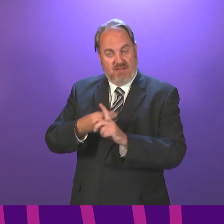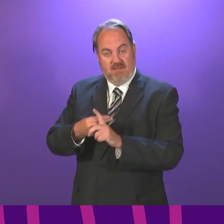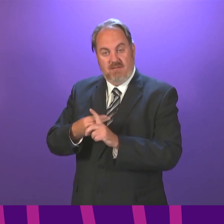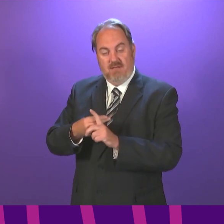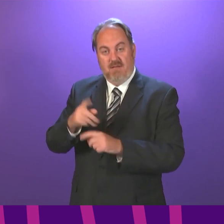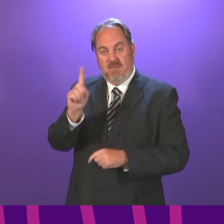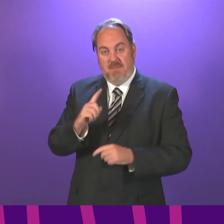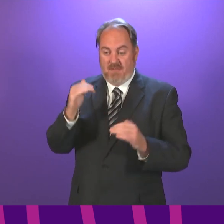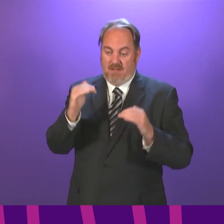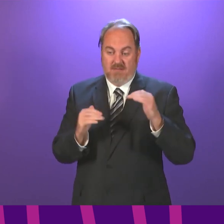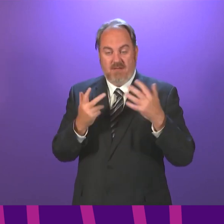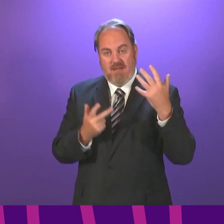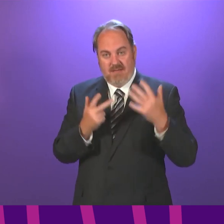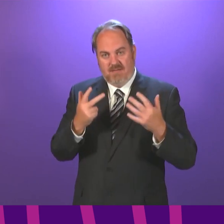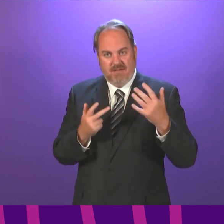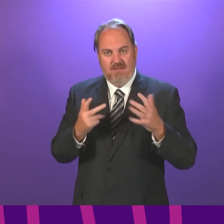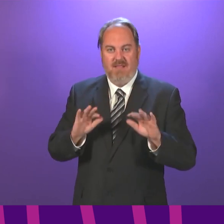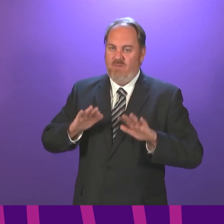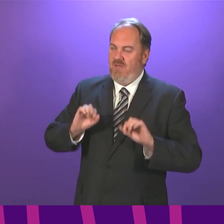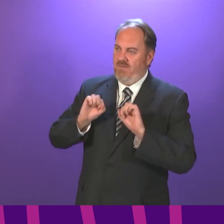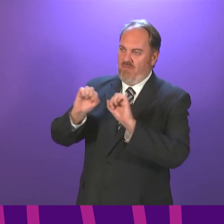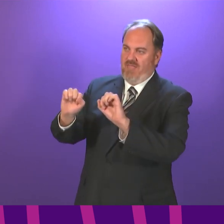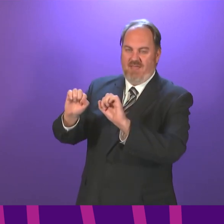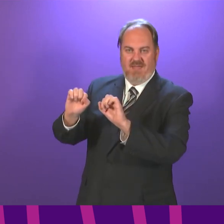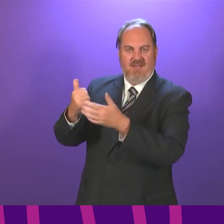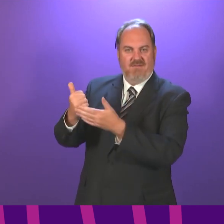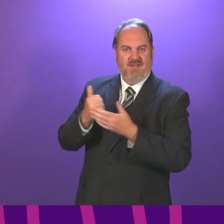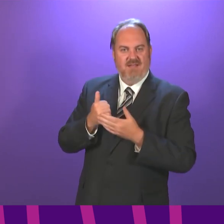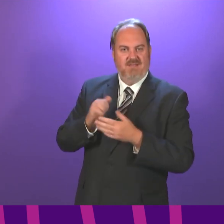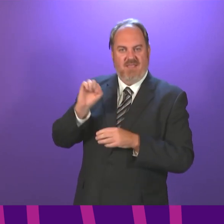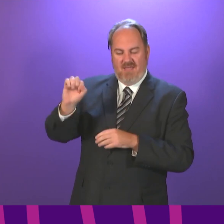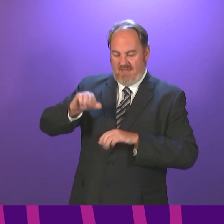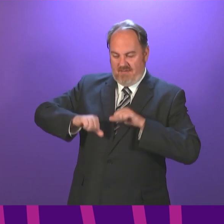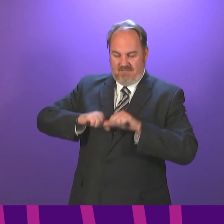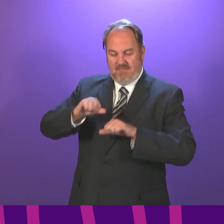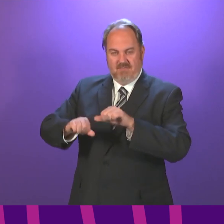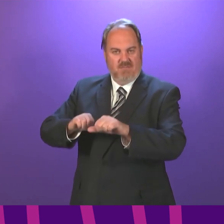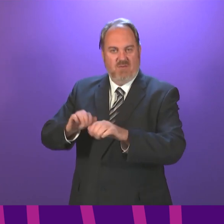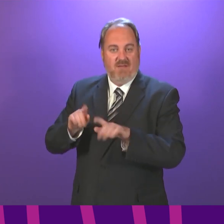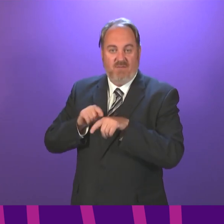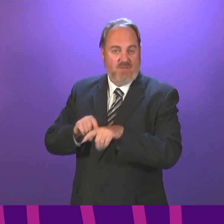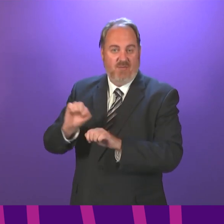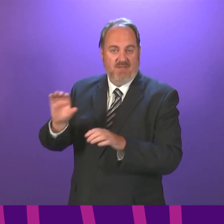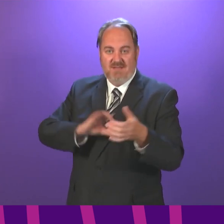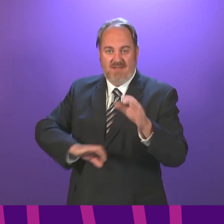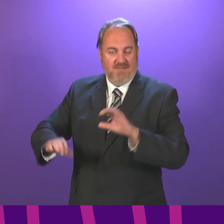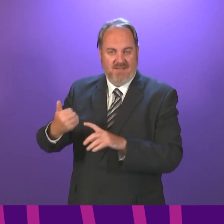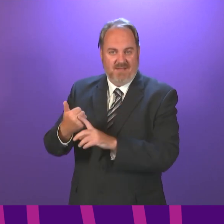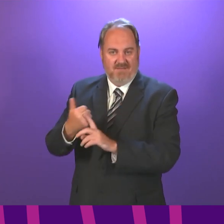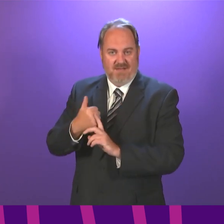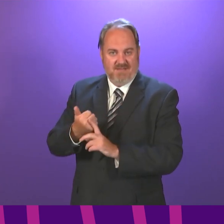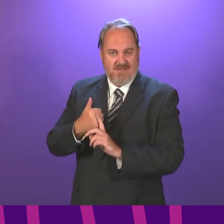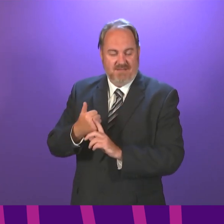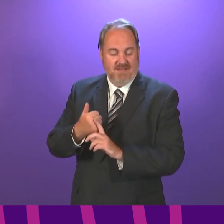people in terms of vaccination, I need to wait and see exactly what order it proposes for that. As I have said, I am hoping there will be a priority